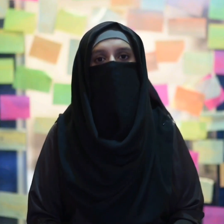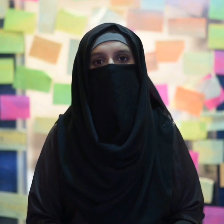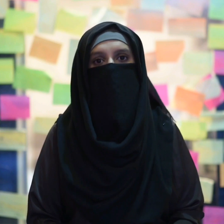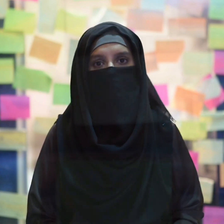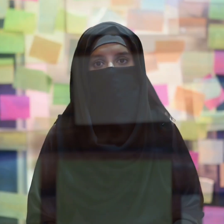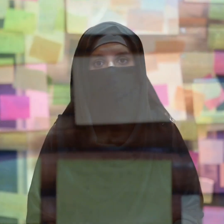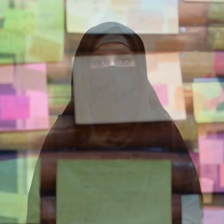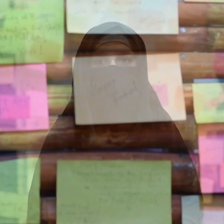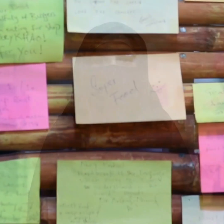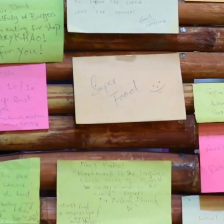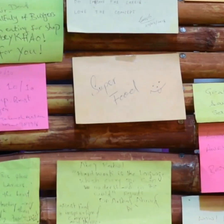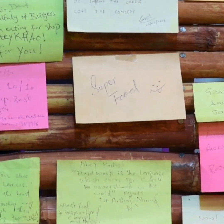communities. So,